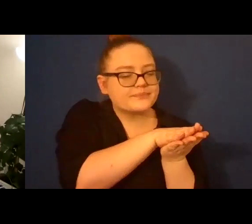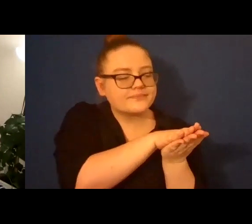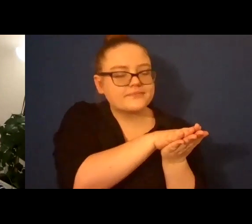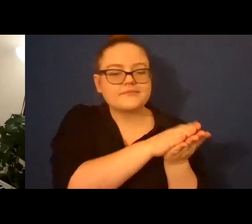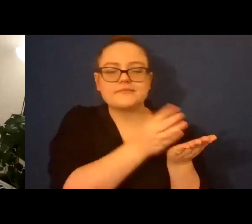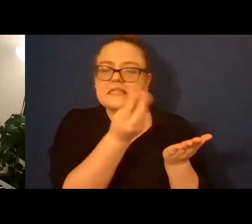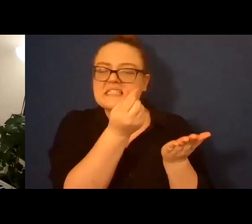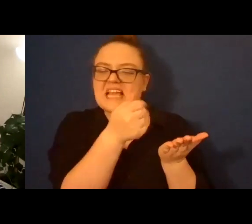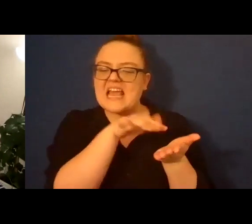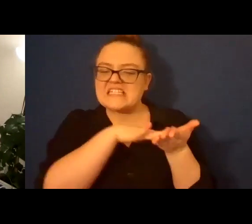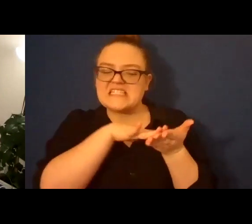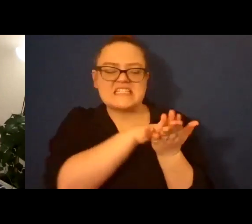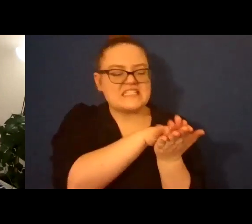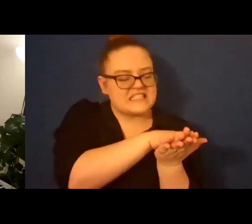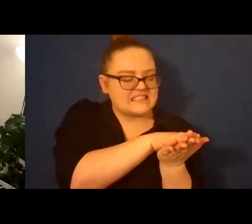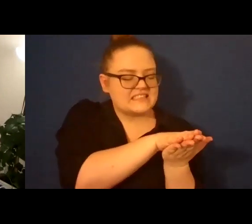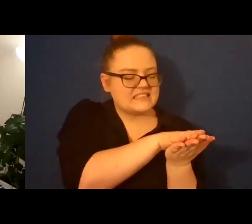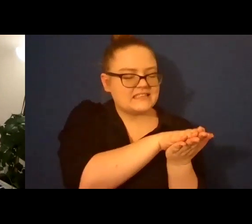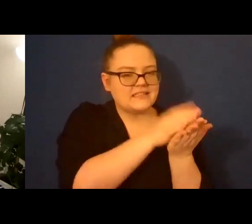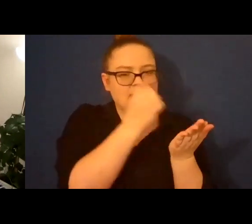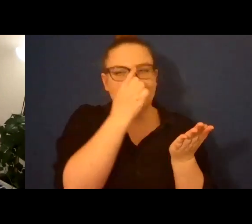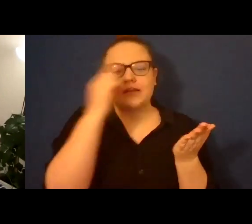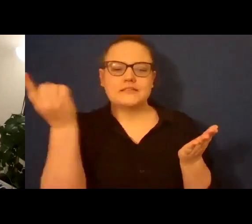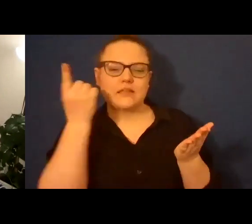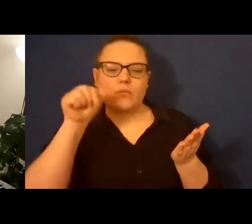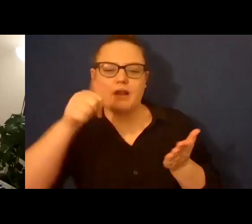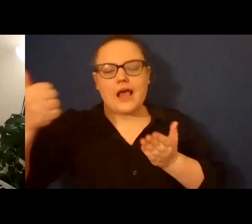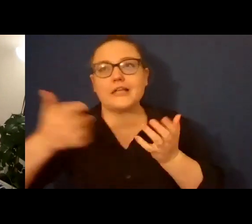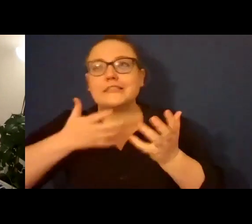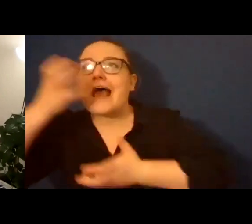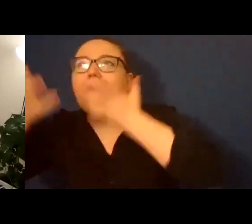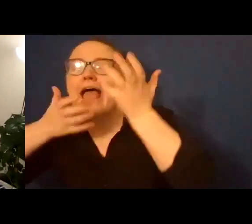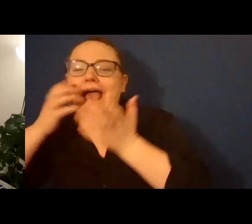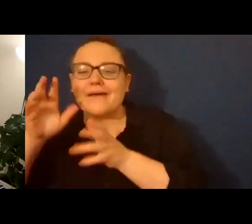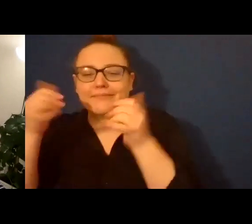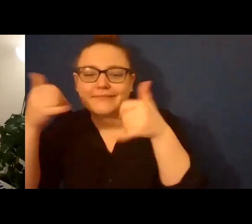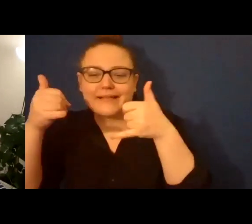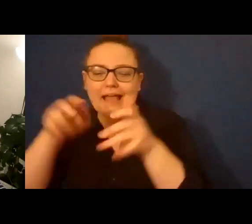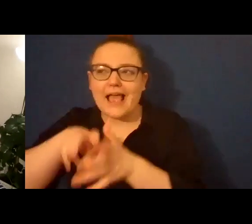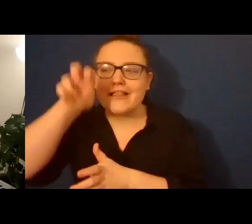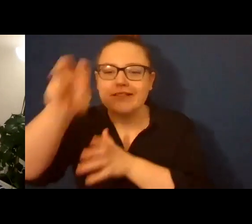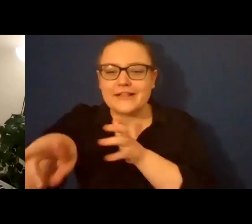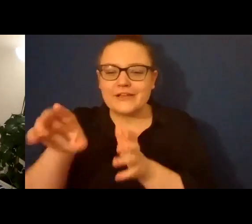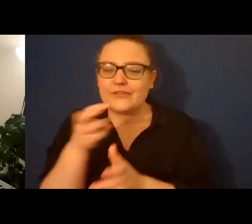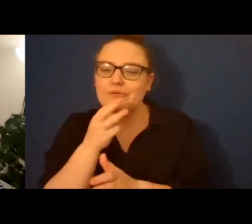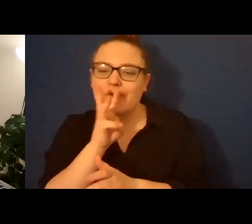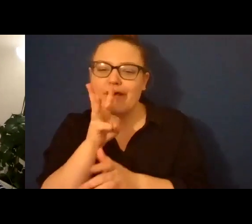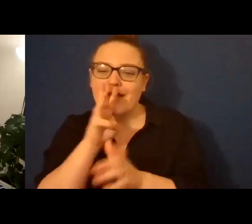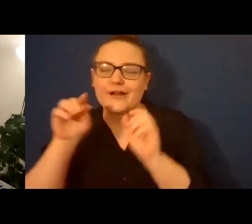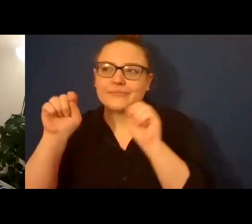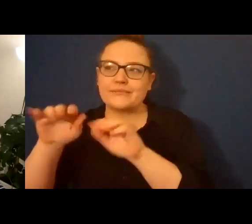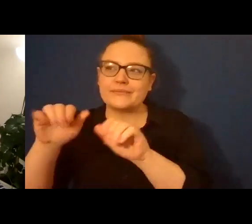our sticky palms. Someone's happy screen bounced across the water, followed by a splash. Eloise squinted at the tops of our fingers.